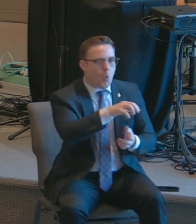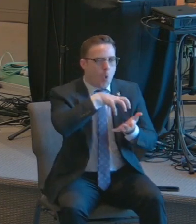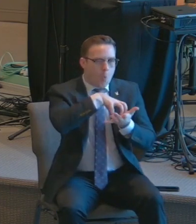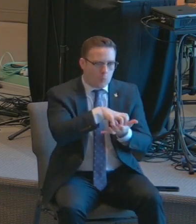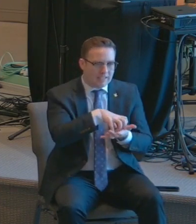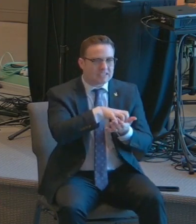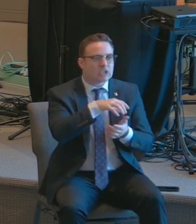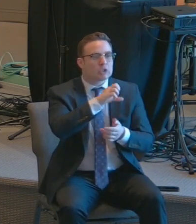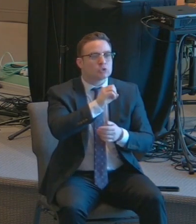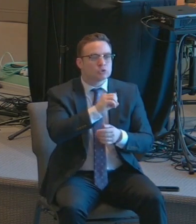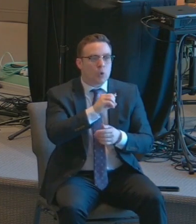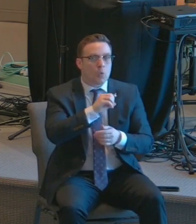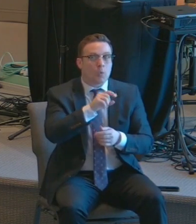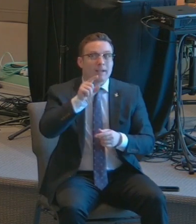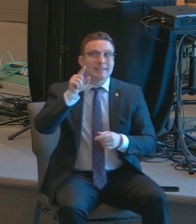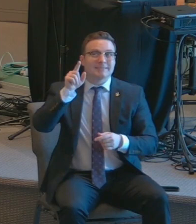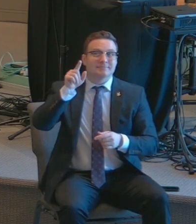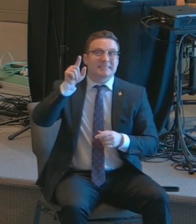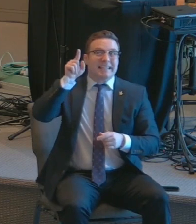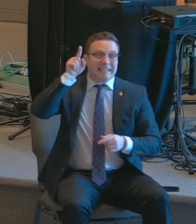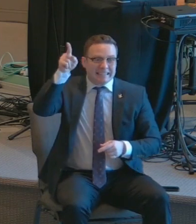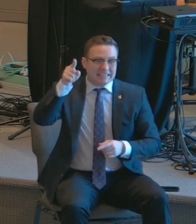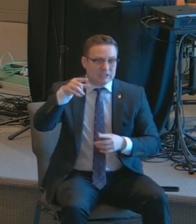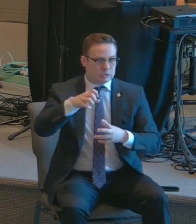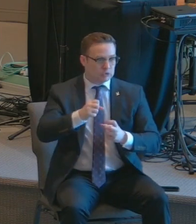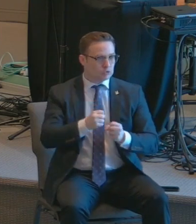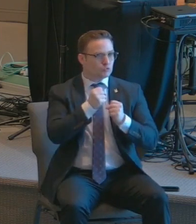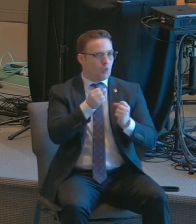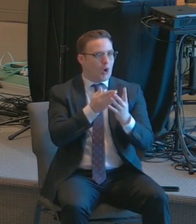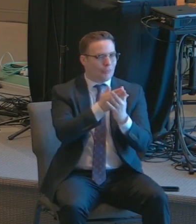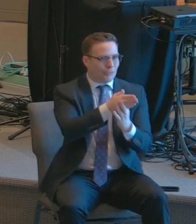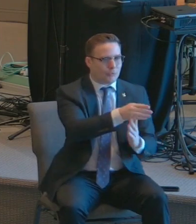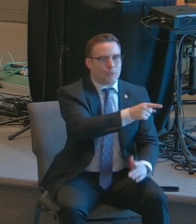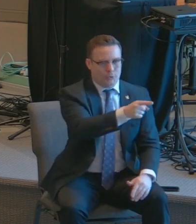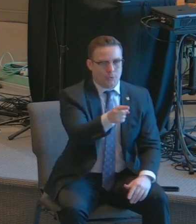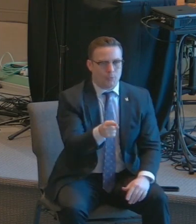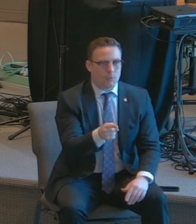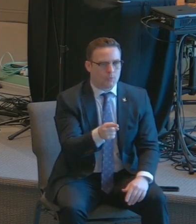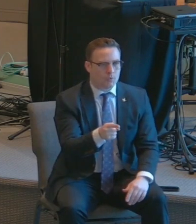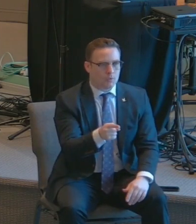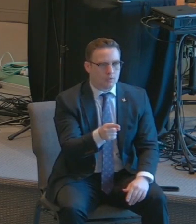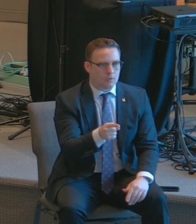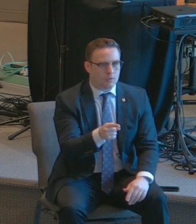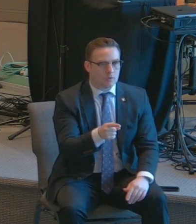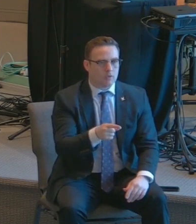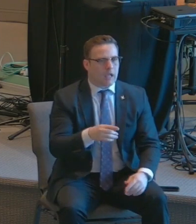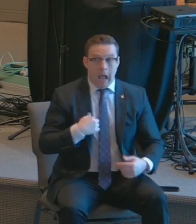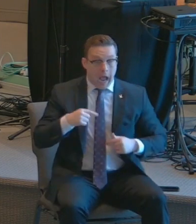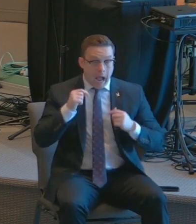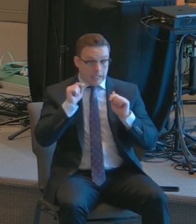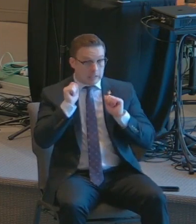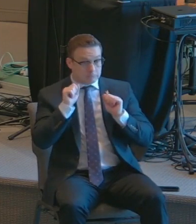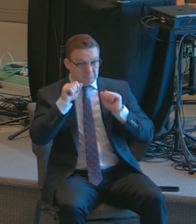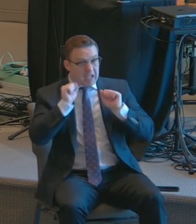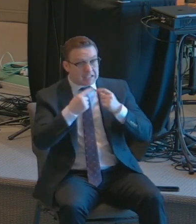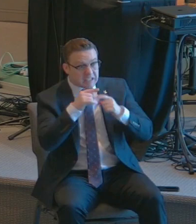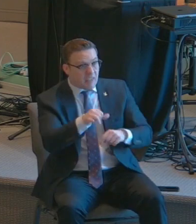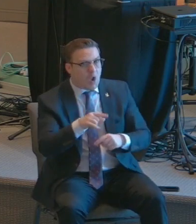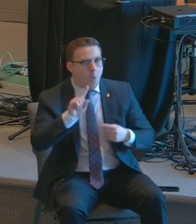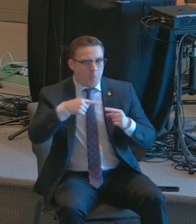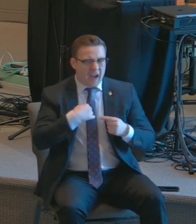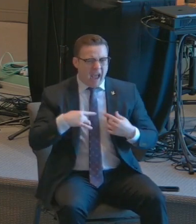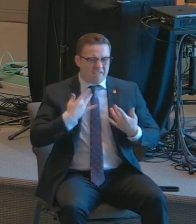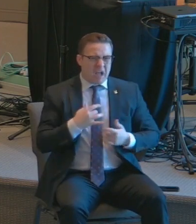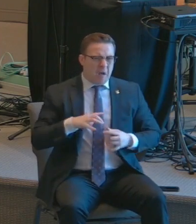Christ. For when I am weak, then I am strong. And I can tell you right now, church, I can tell you as a witness that when I was